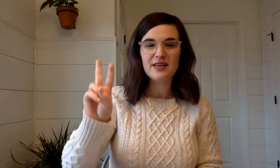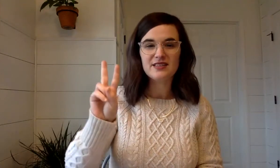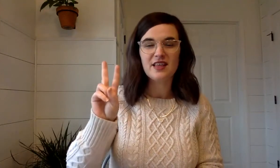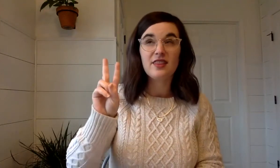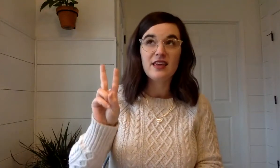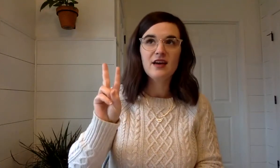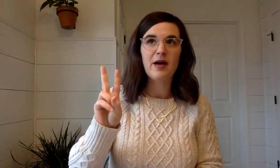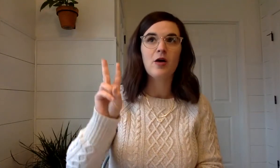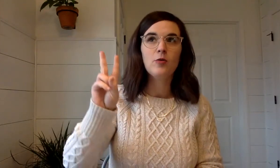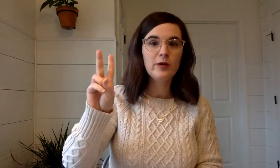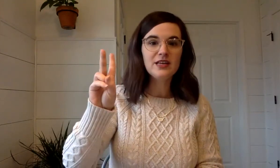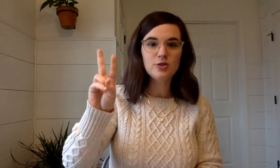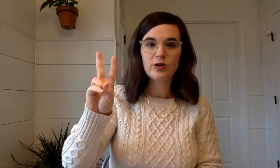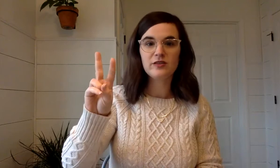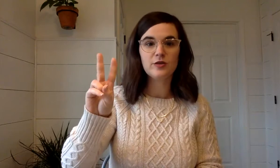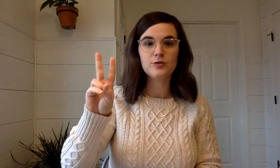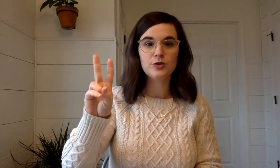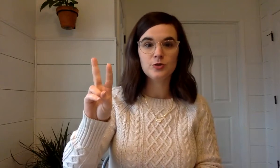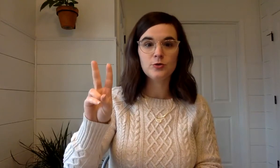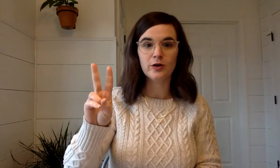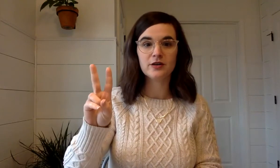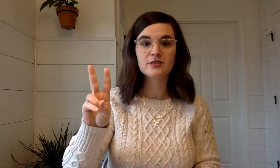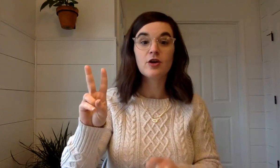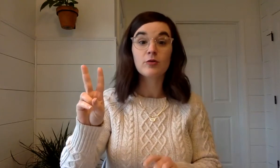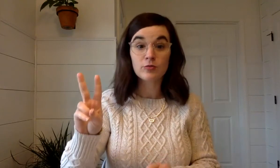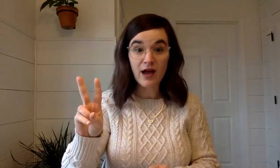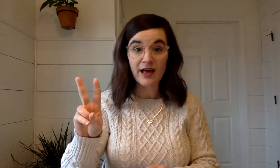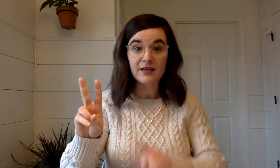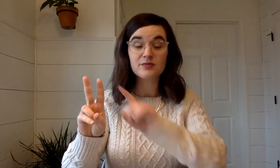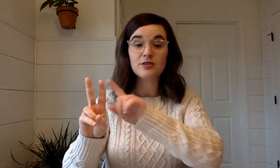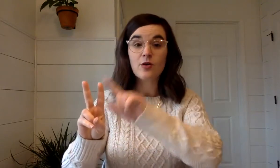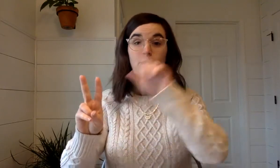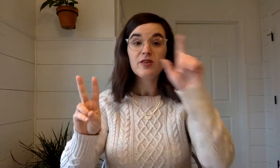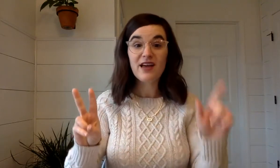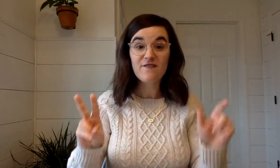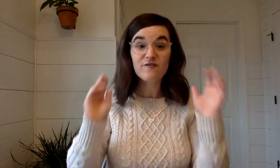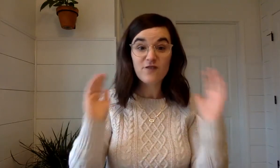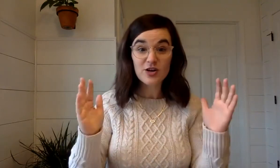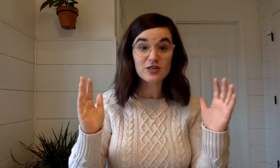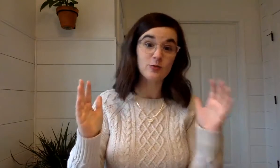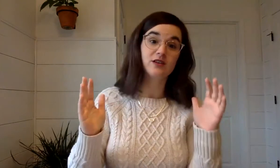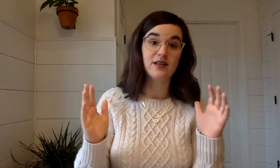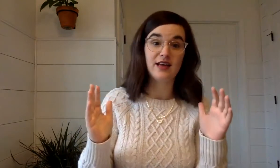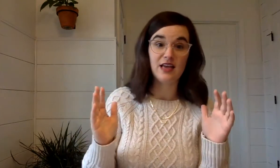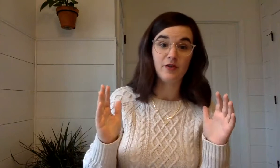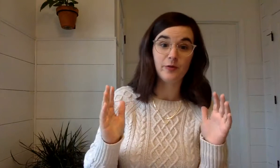is to think about which one of those two words rhymes with my first word that I gave you.